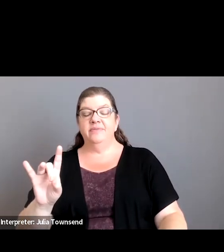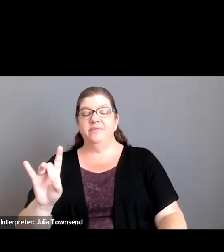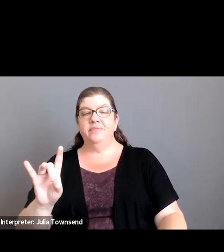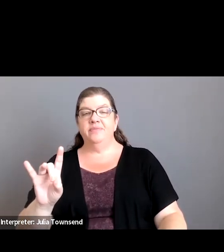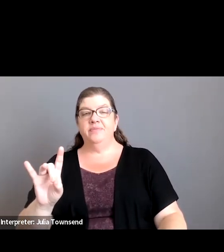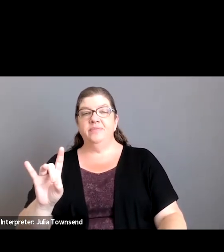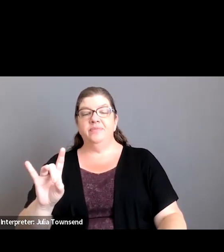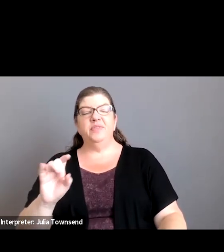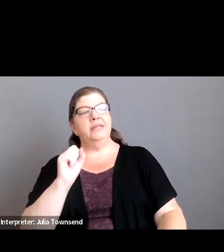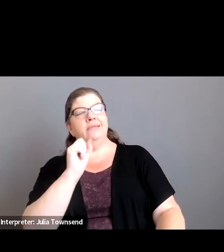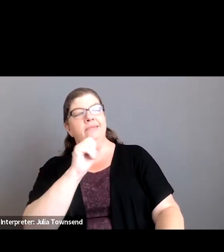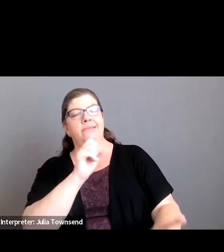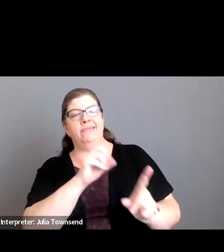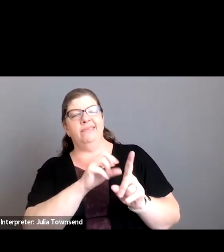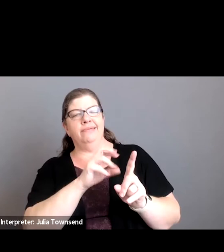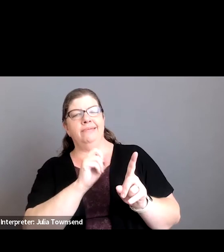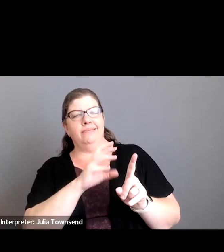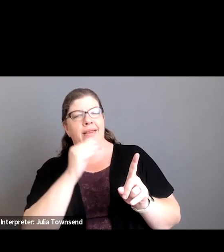okay